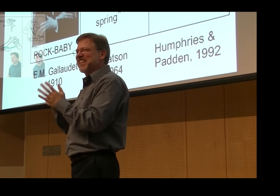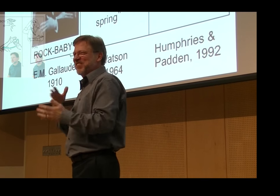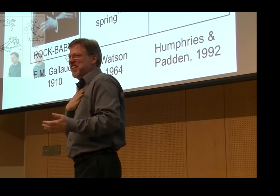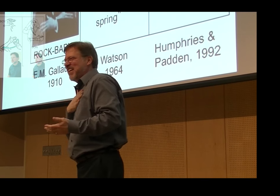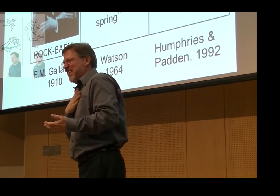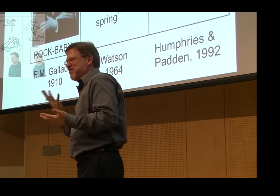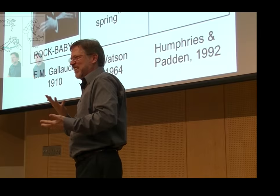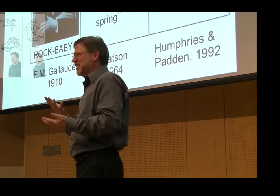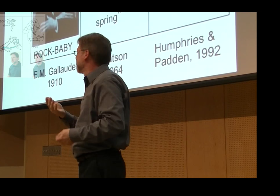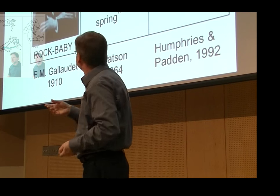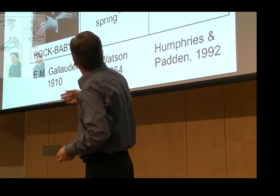I don't use that form today.